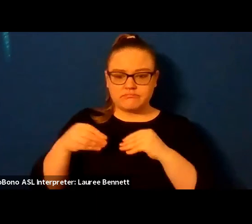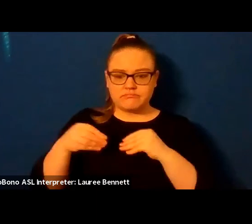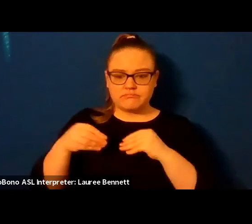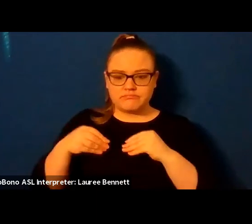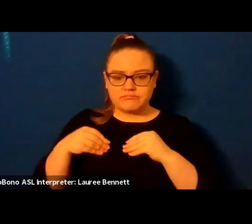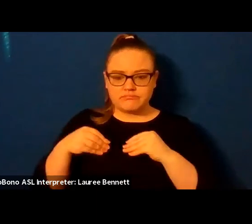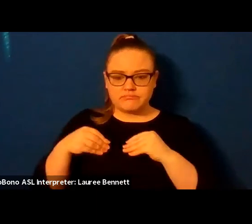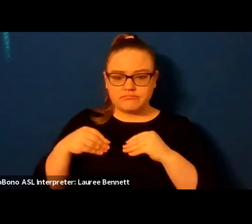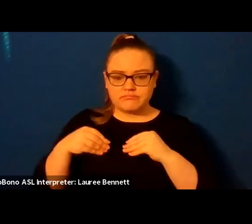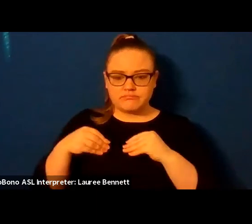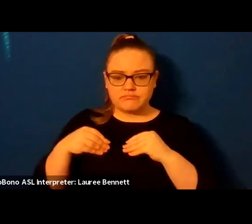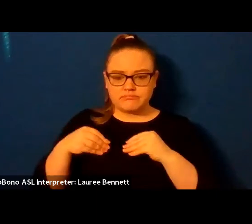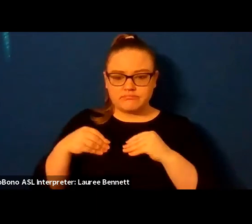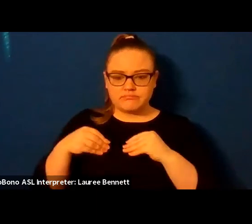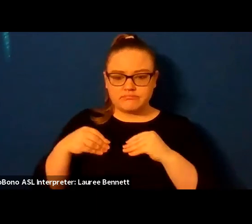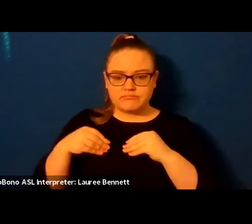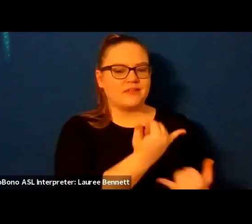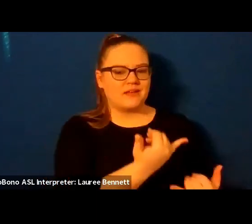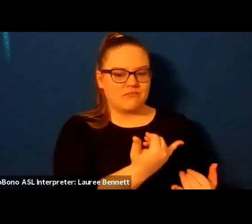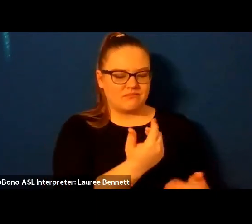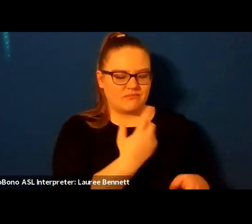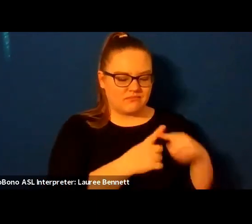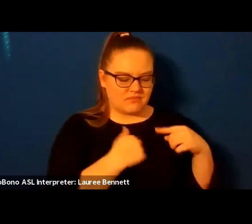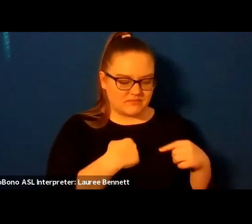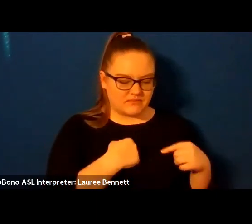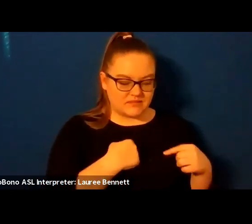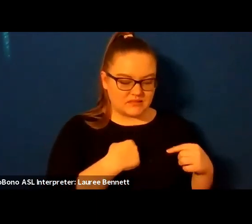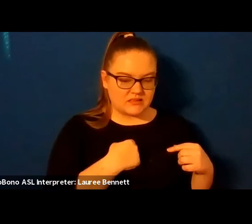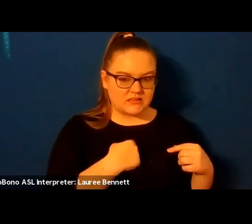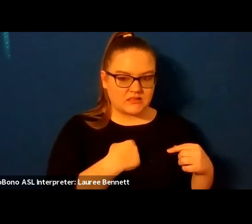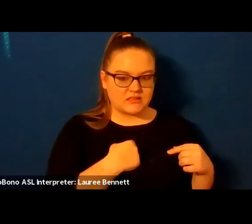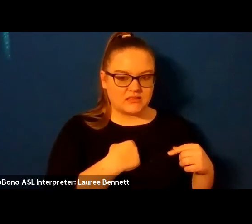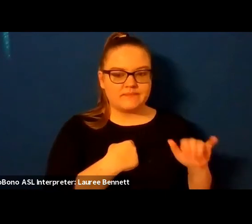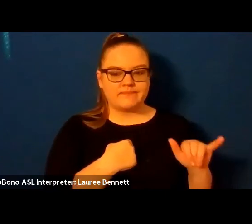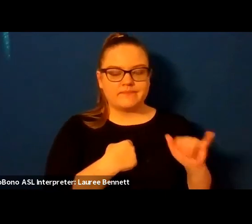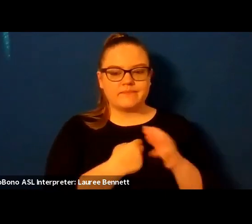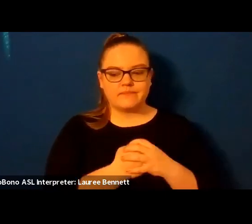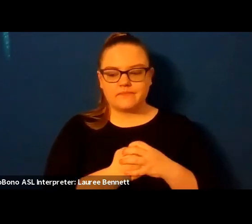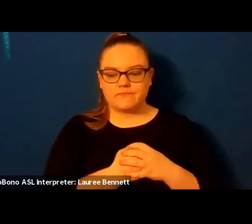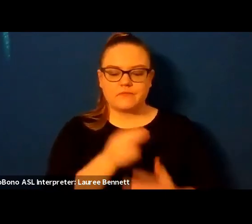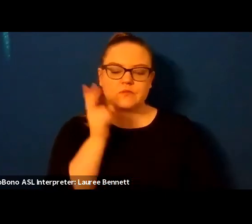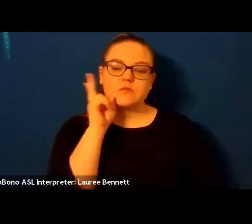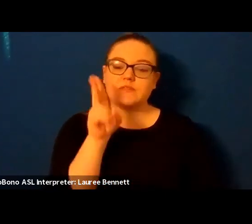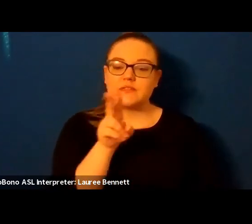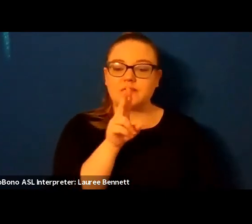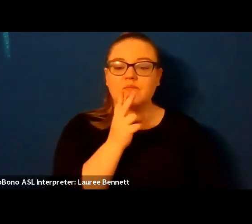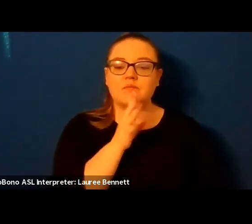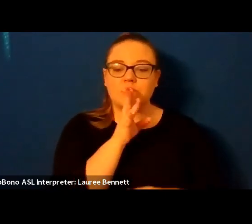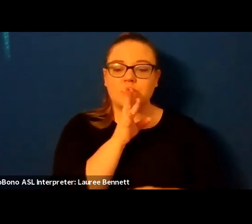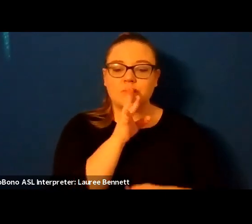you've looked long at the river's churn and hunger at your two beggars arms